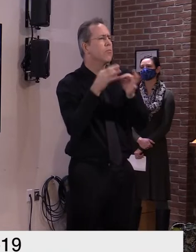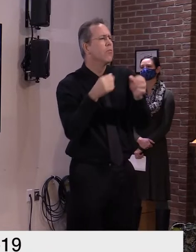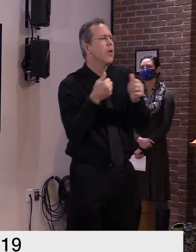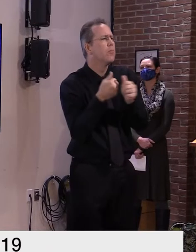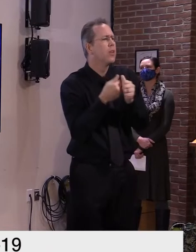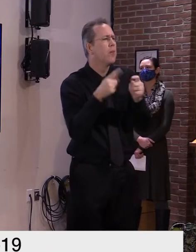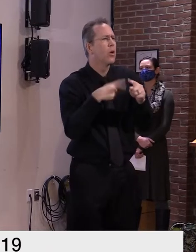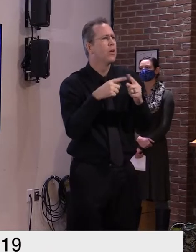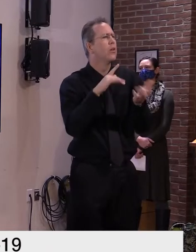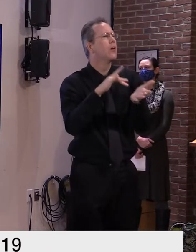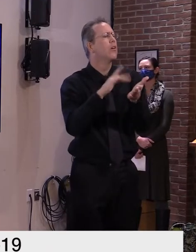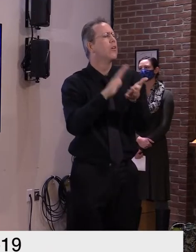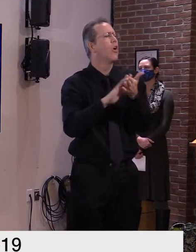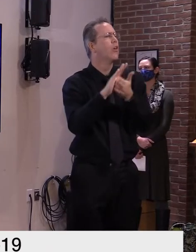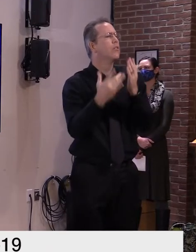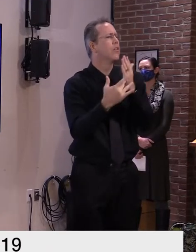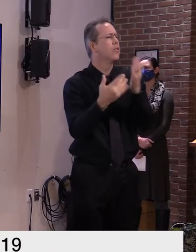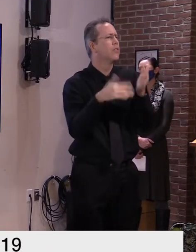covet